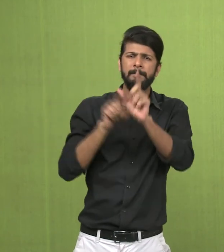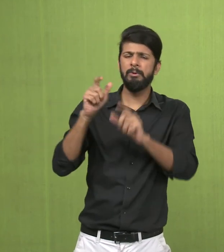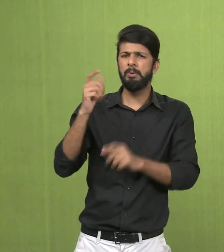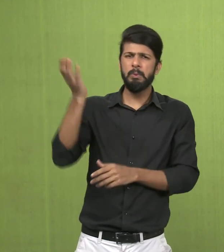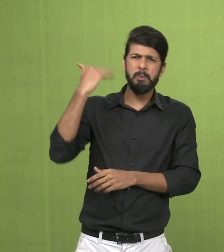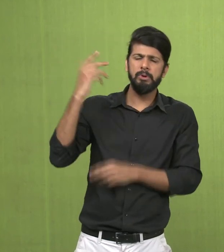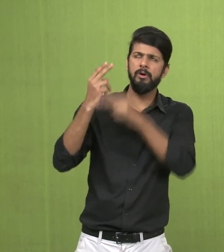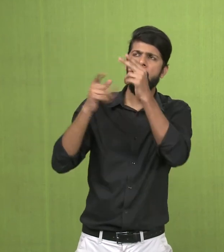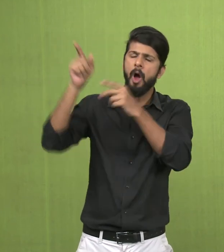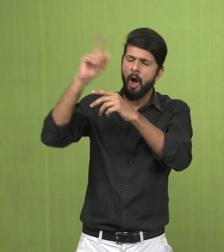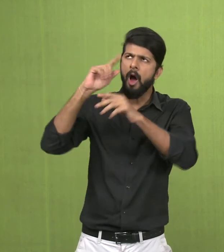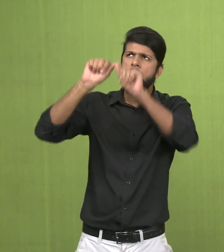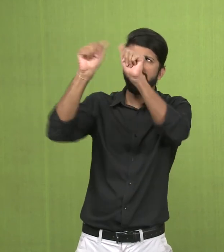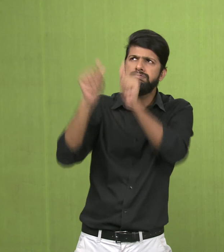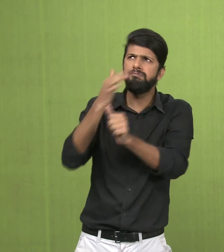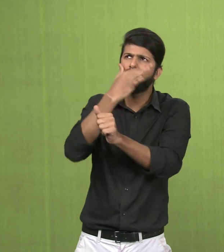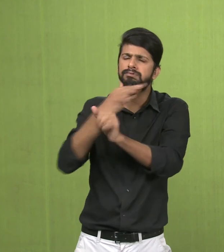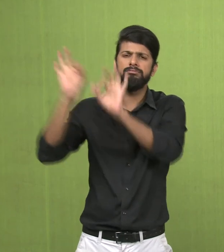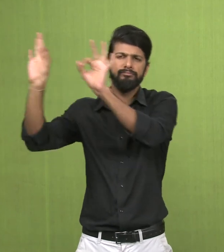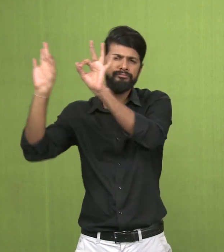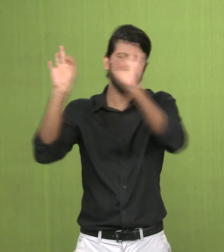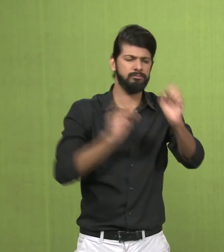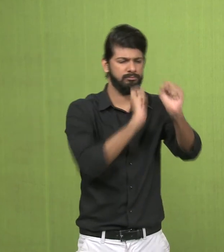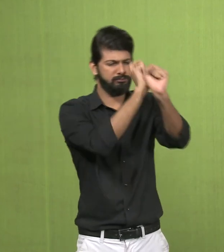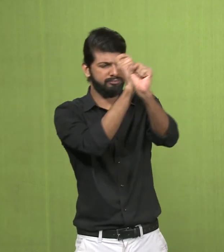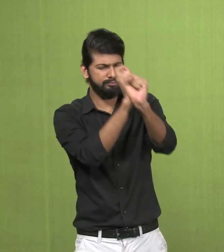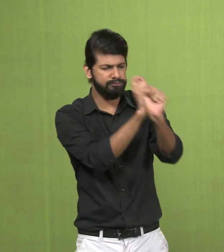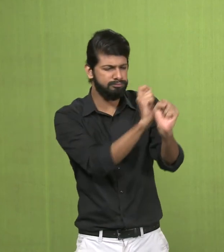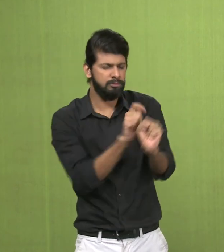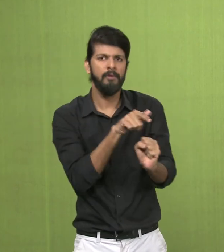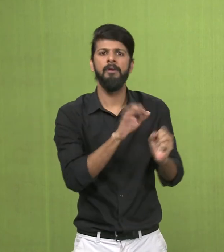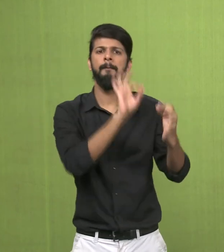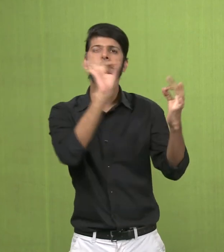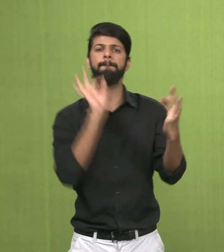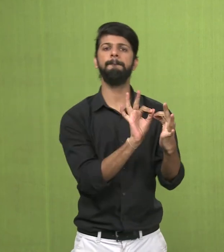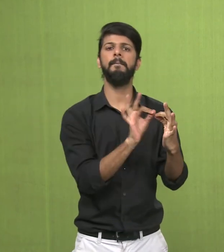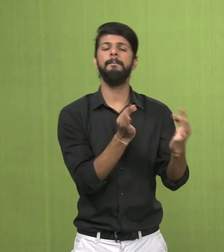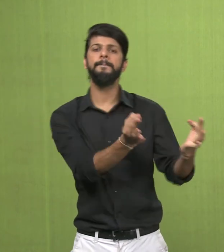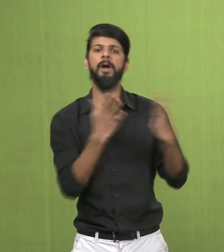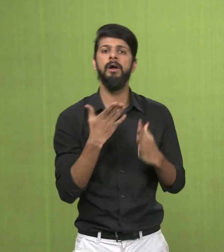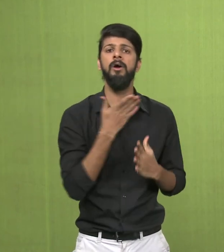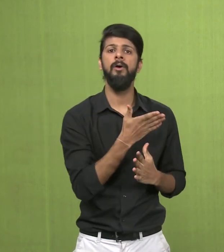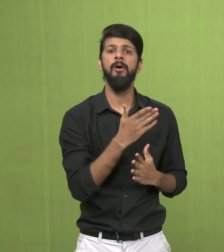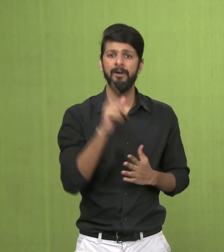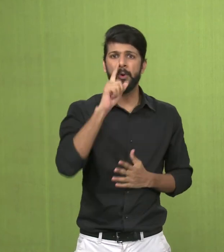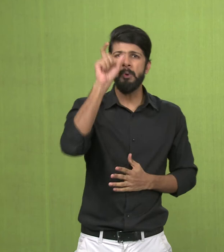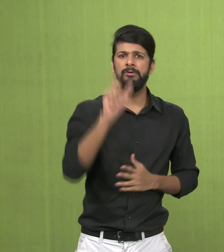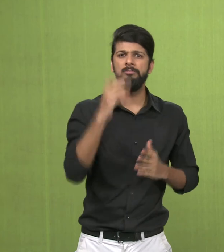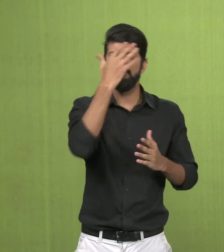This voluptuous body is the Indian ideal of female beauty, which the artists also were able to